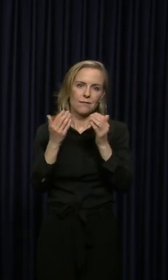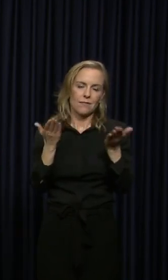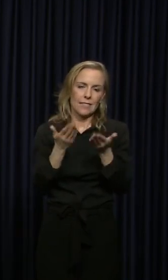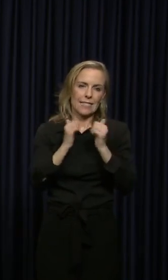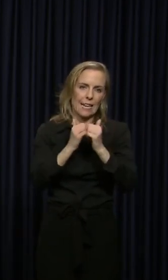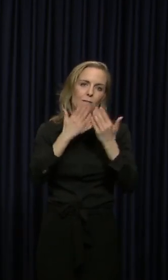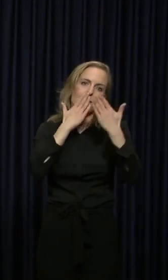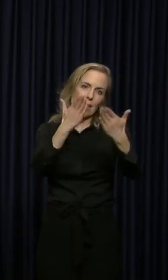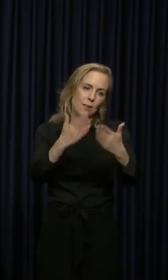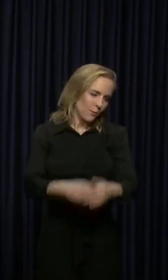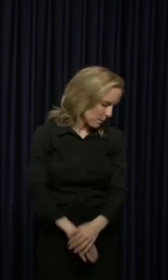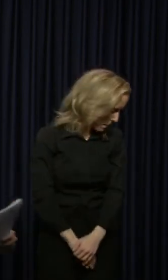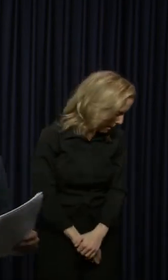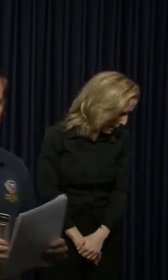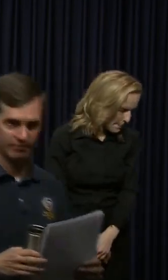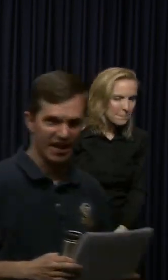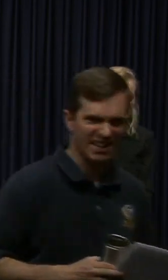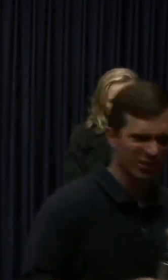Yeah.